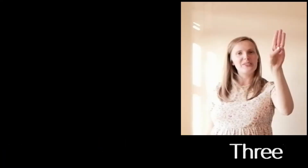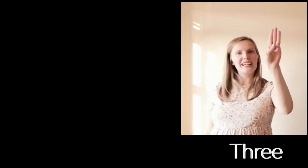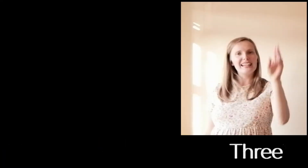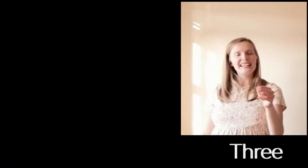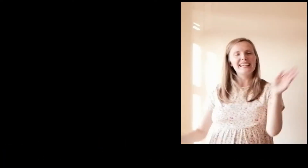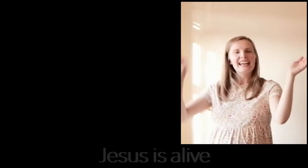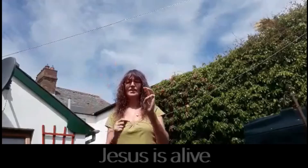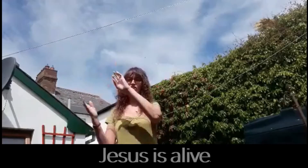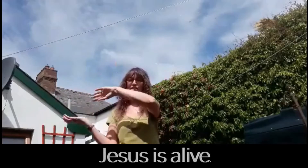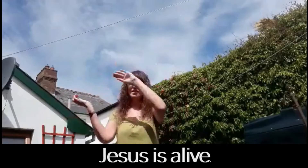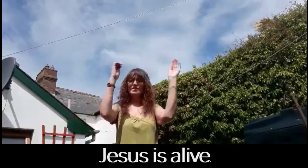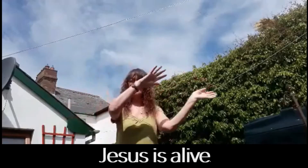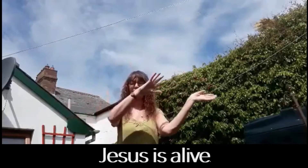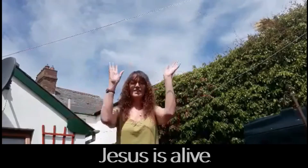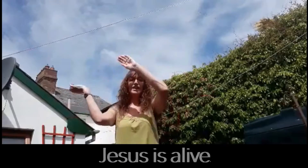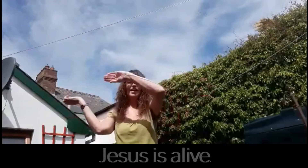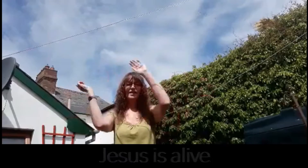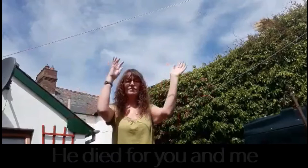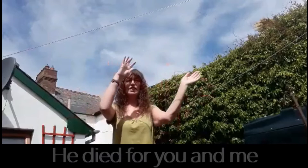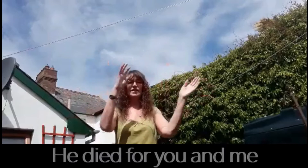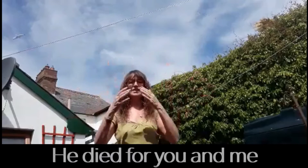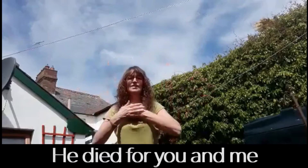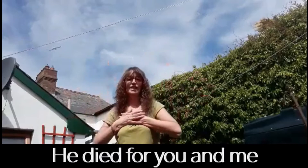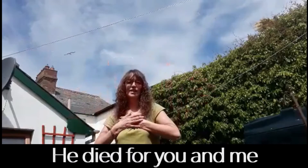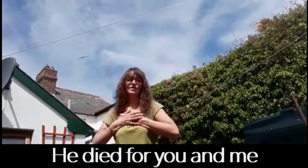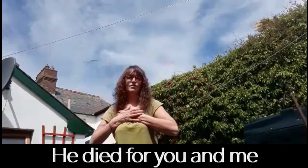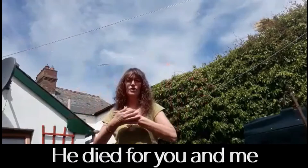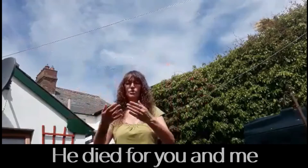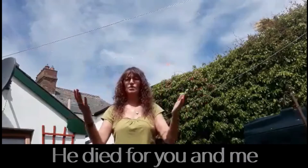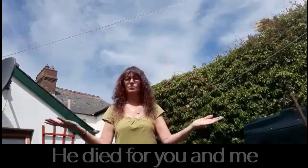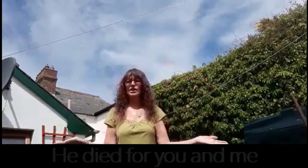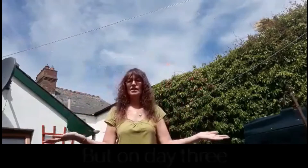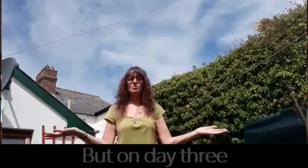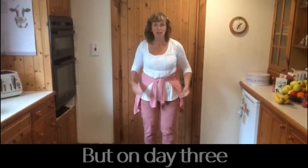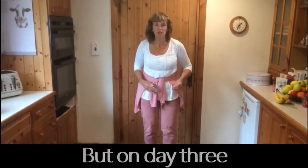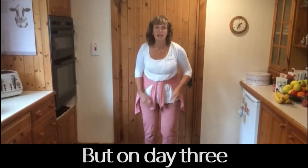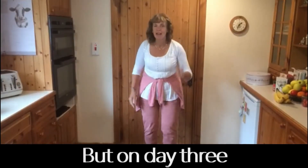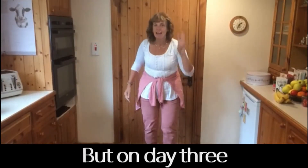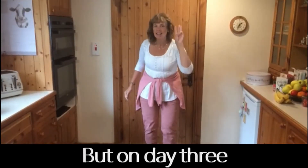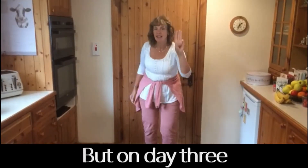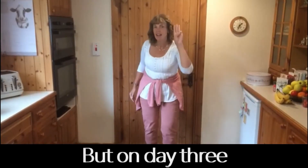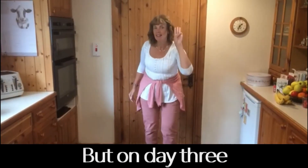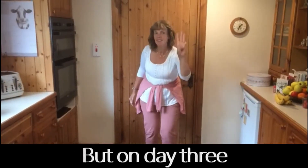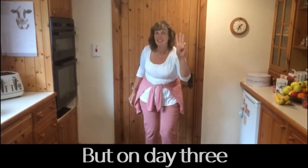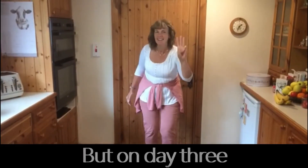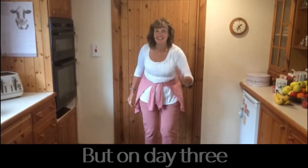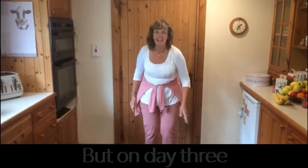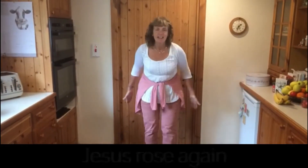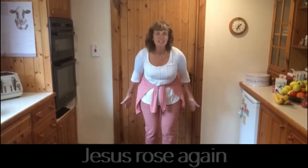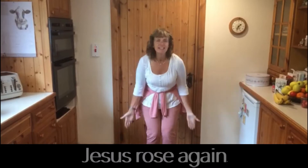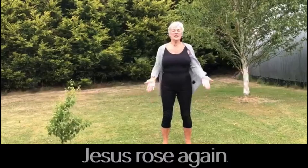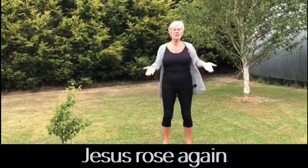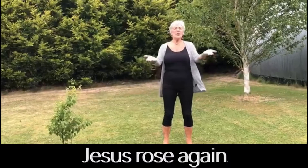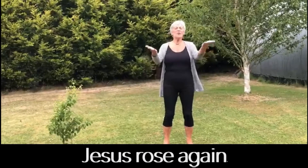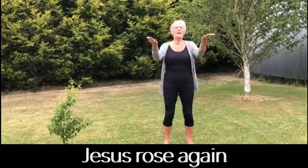2, 3, Jesus is alive He died for you and me But on day 3,